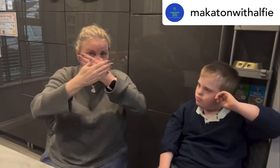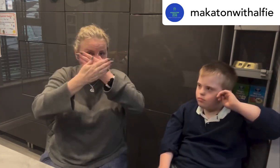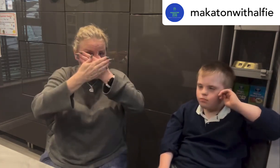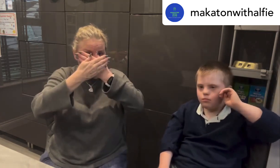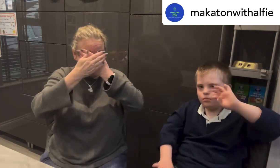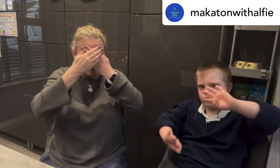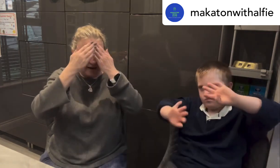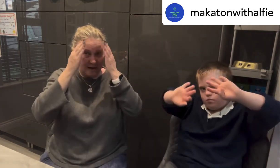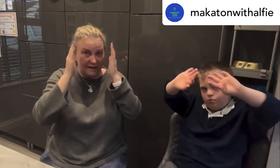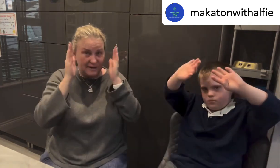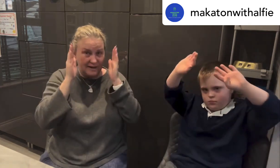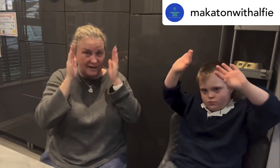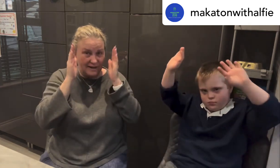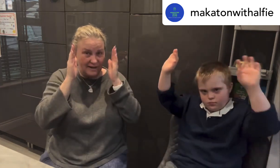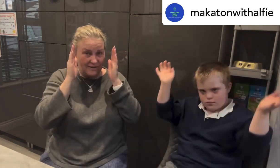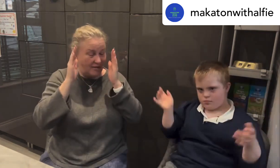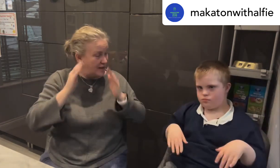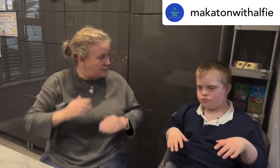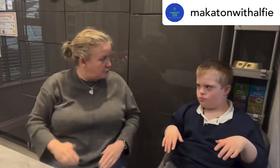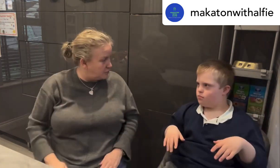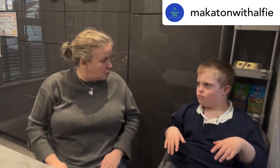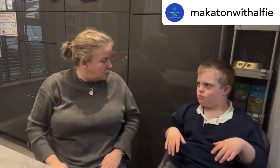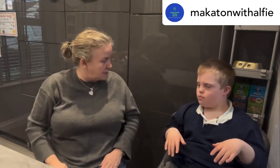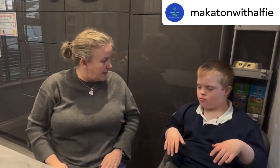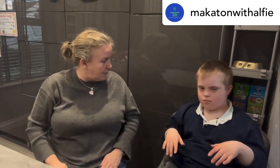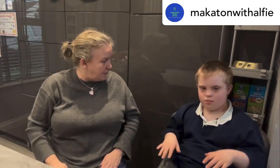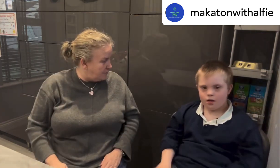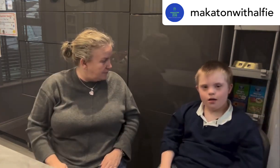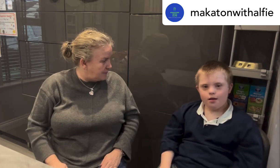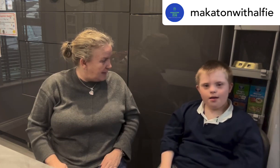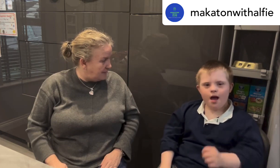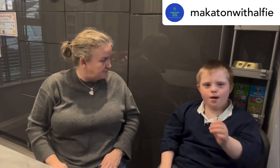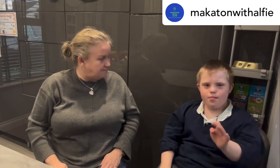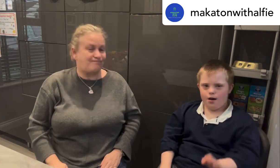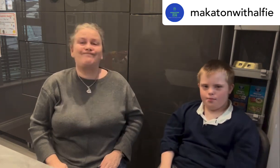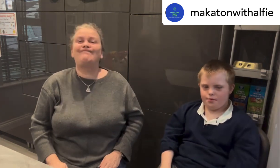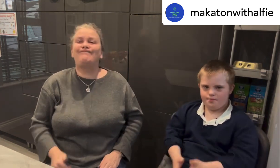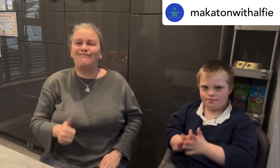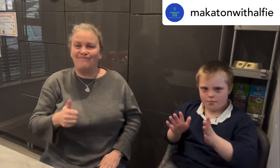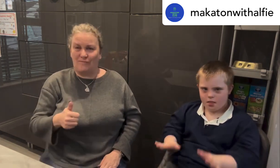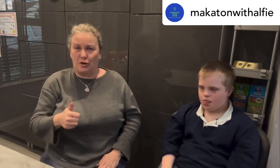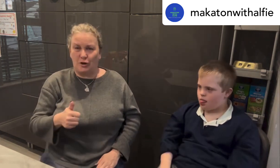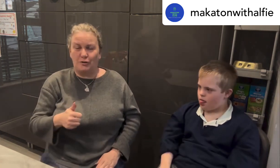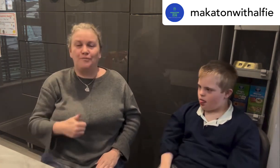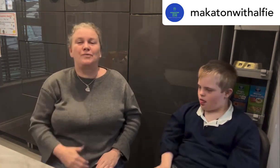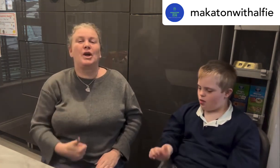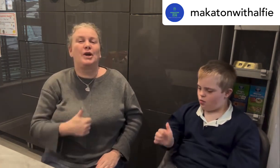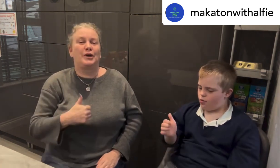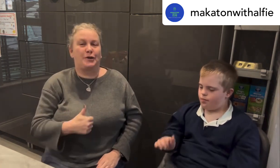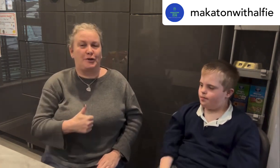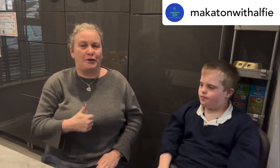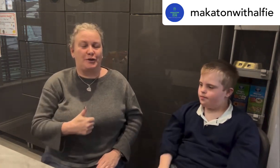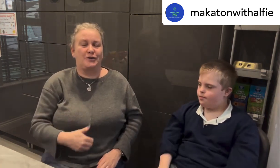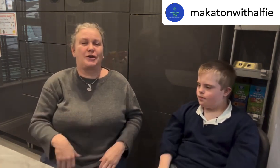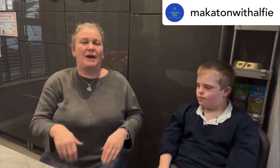right should put them all together yeah good good good good so we